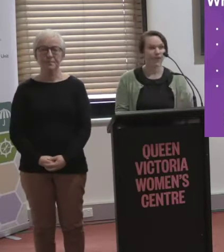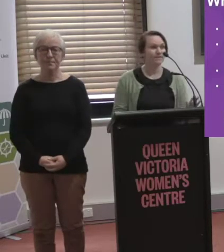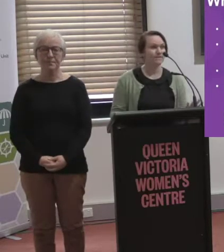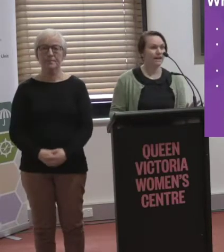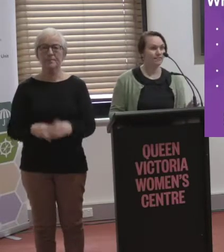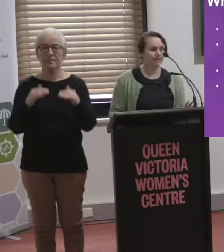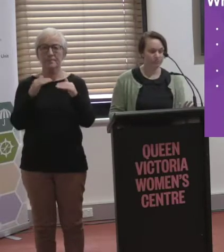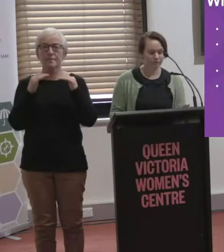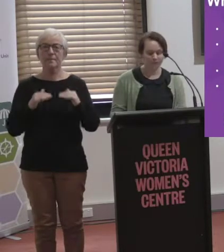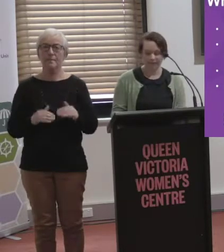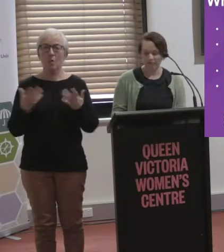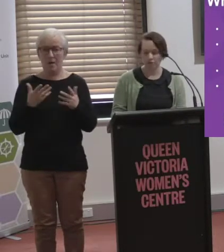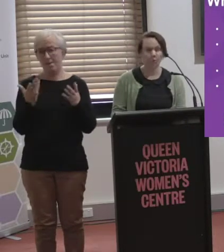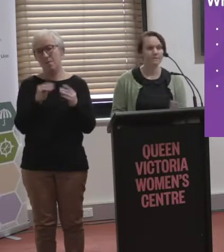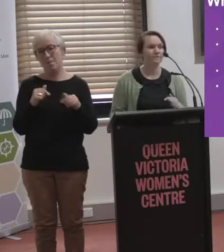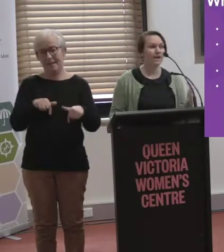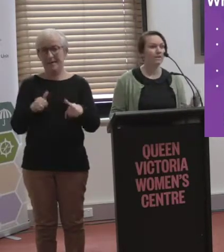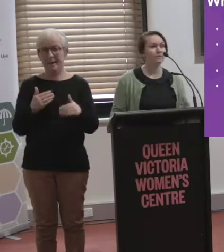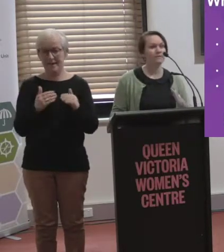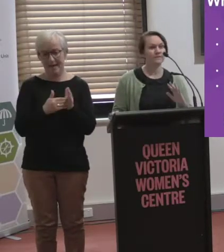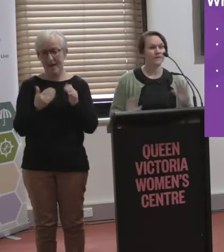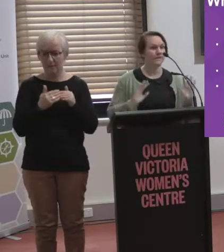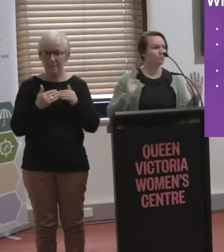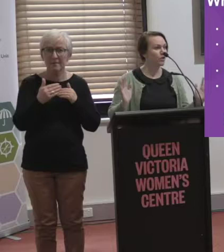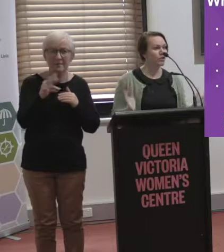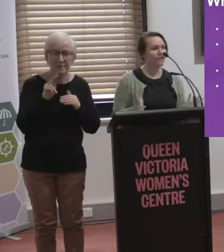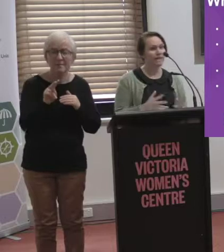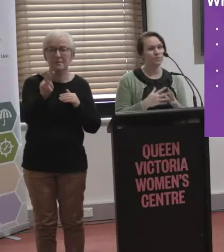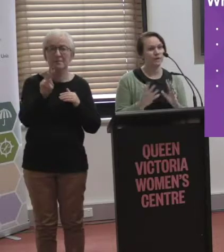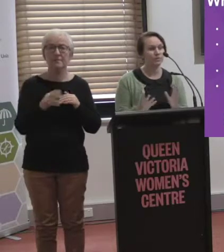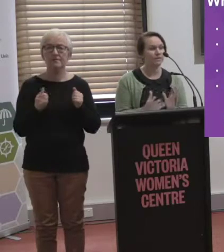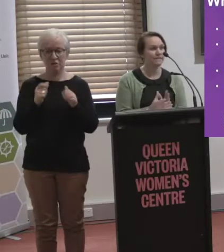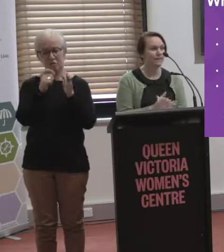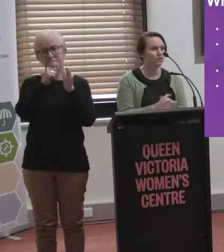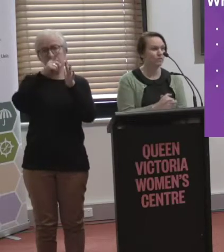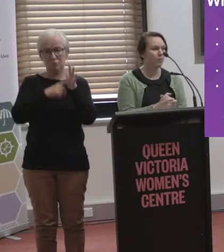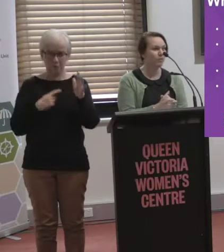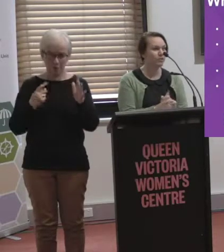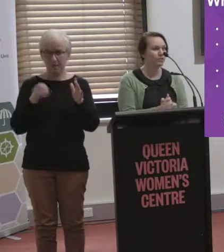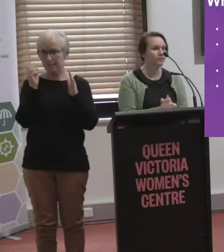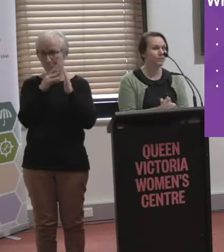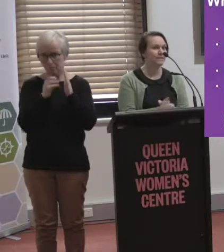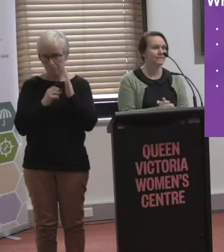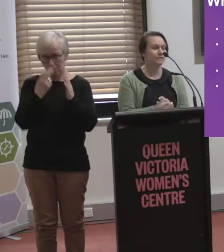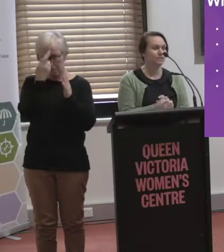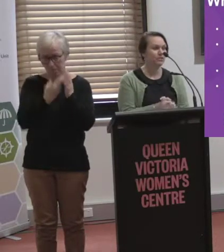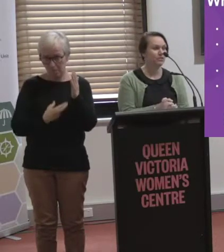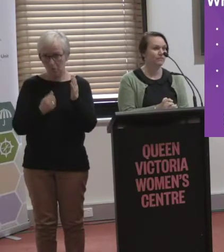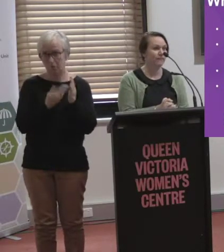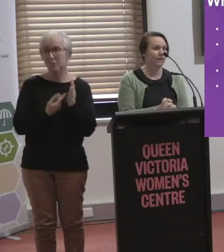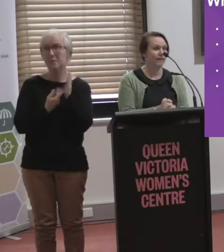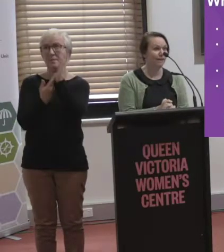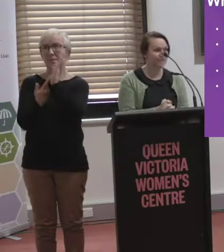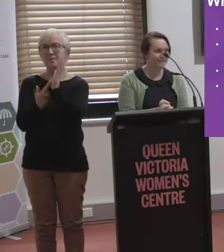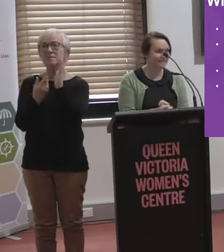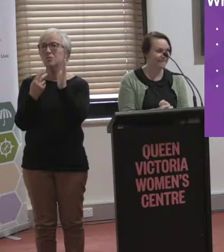OK, final slide. Where to from here? So it was fine. We've done a project. We're putting together a report to submit to